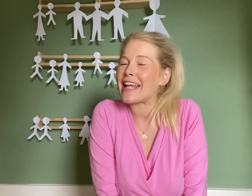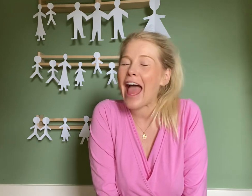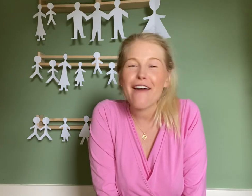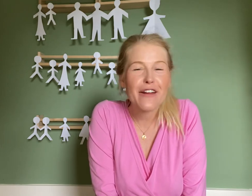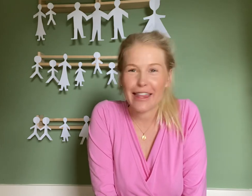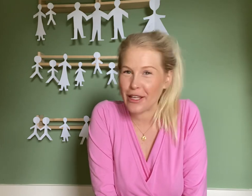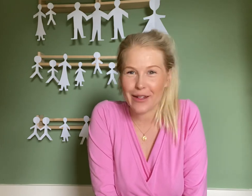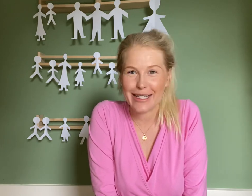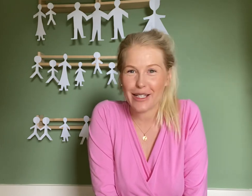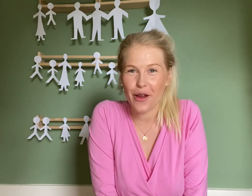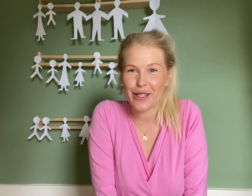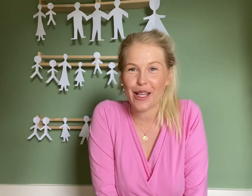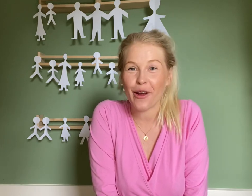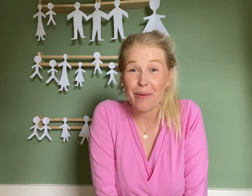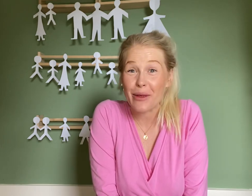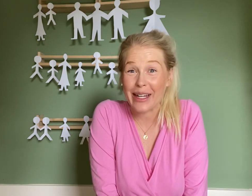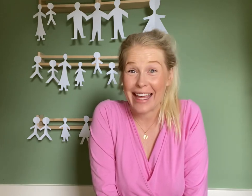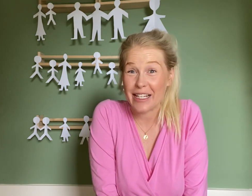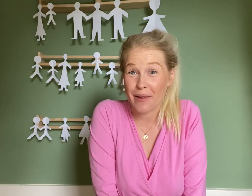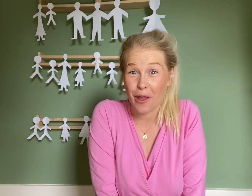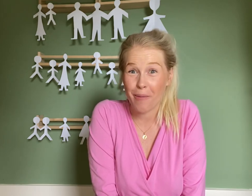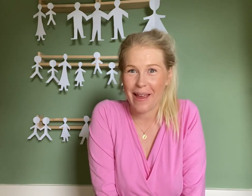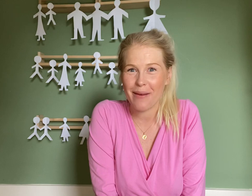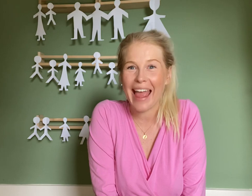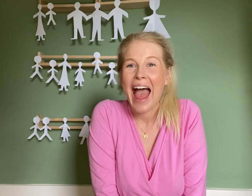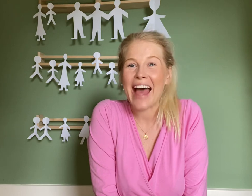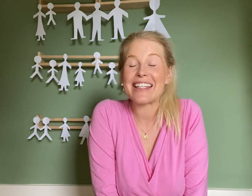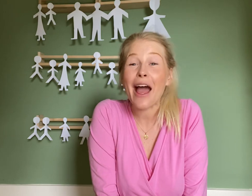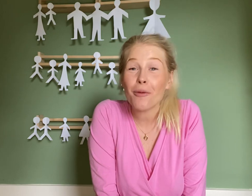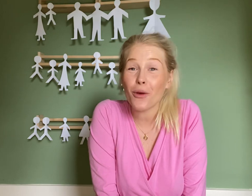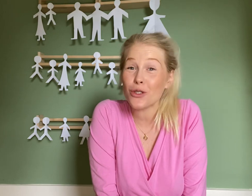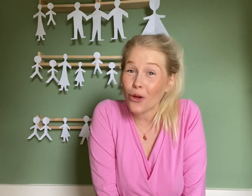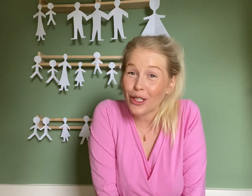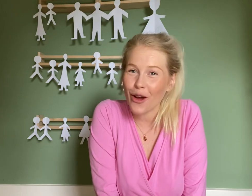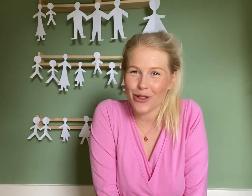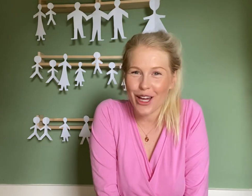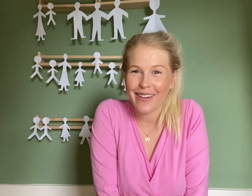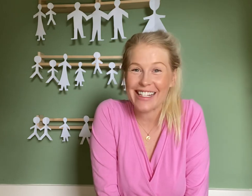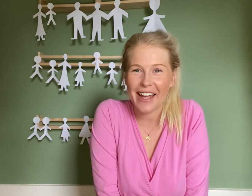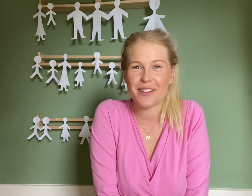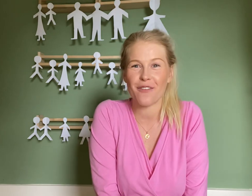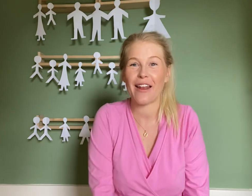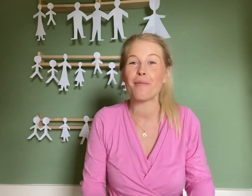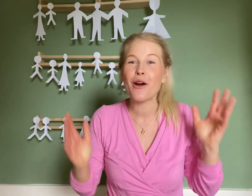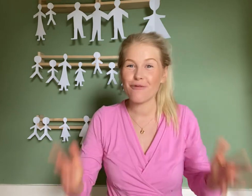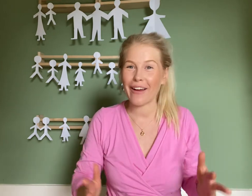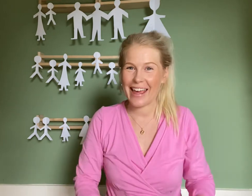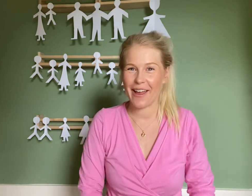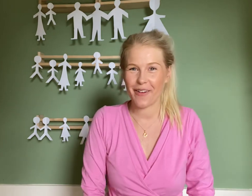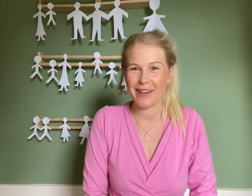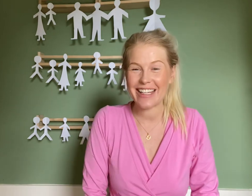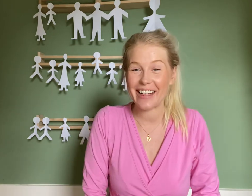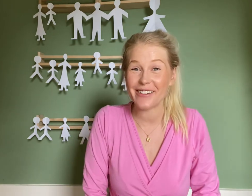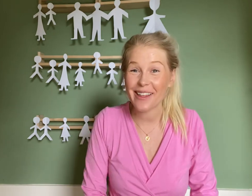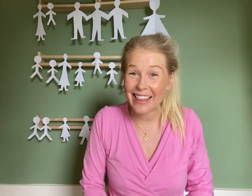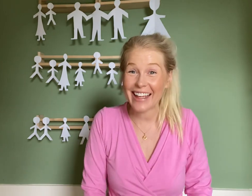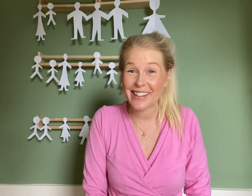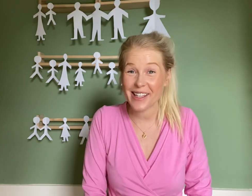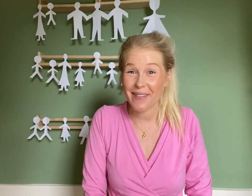everything you need to know to start communicating with your baby and to help your toddler or child language develop right here on my channel. So thank you so much